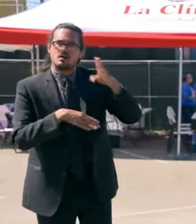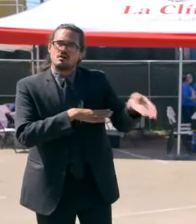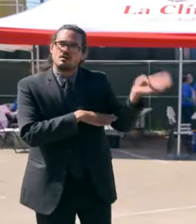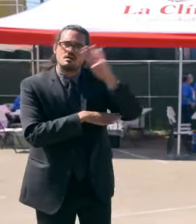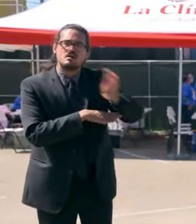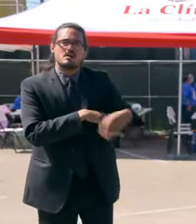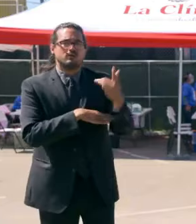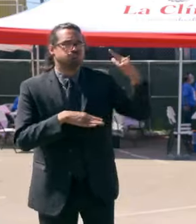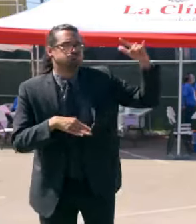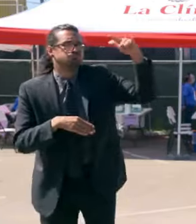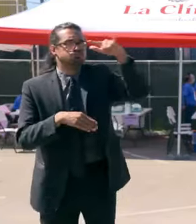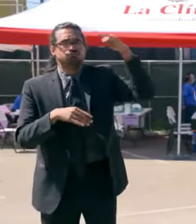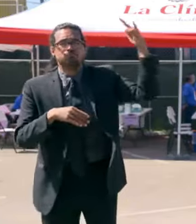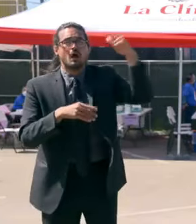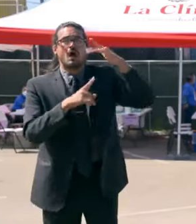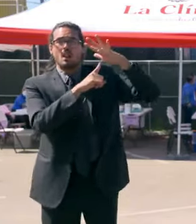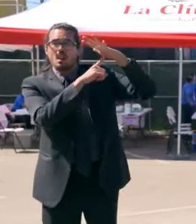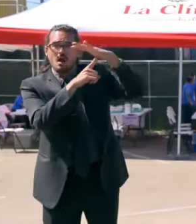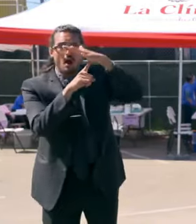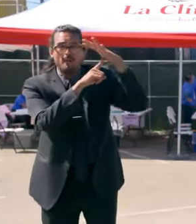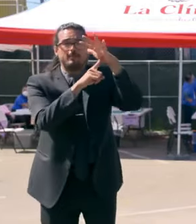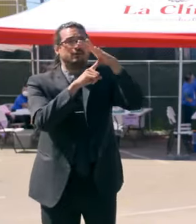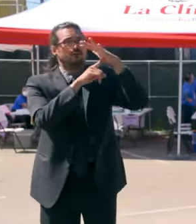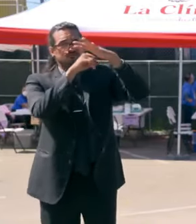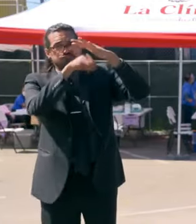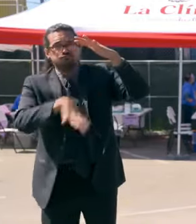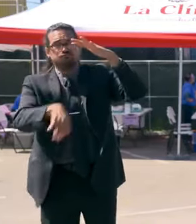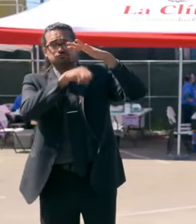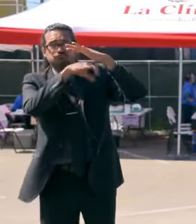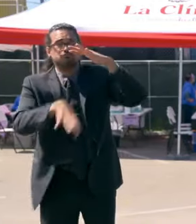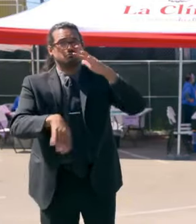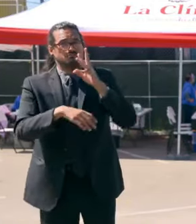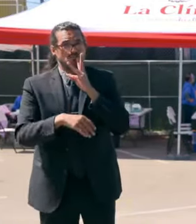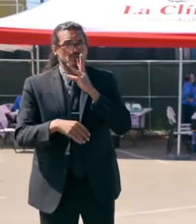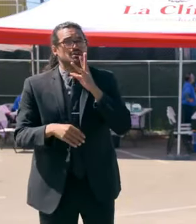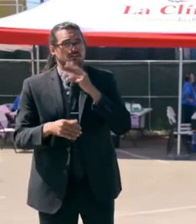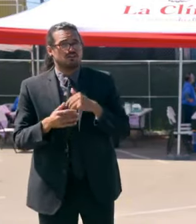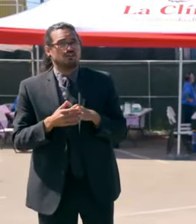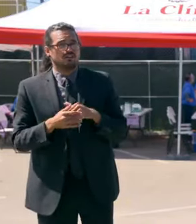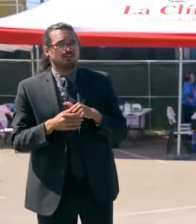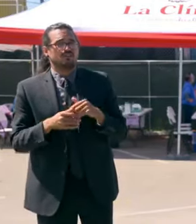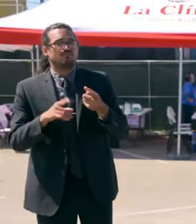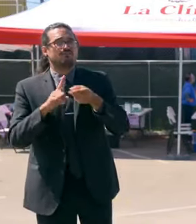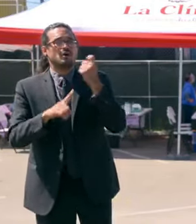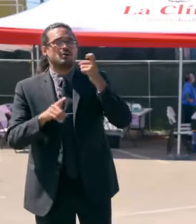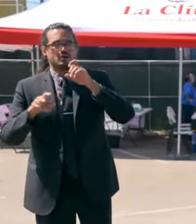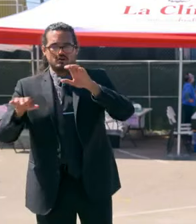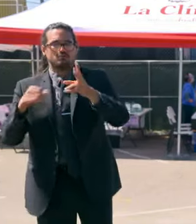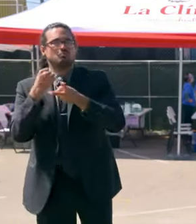coming in and pulling water out of the reservoirs, dumping actively these